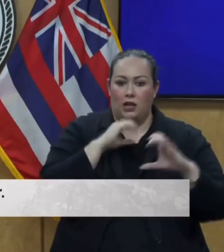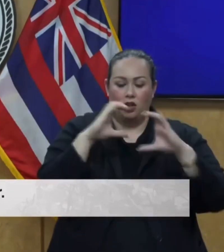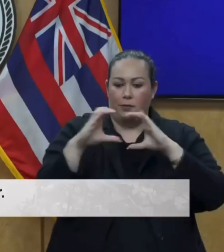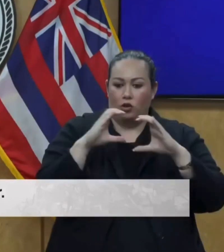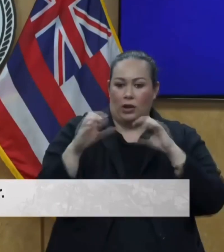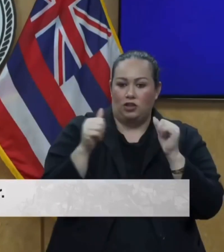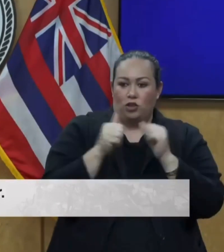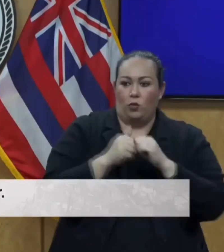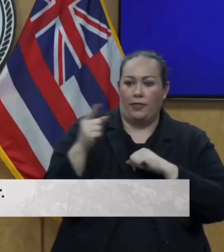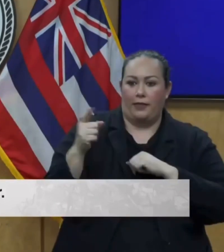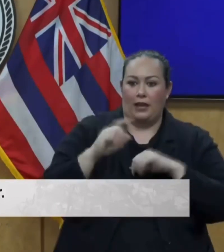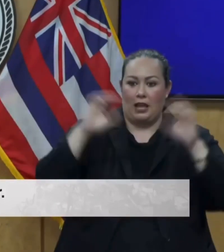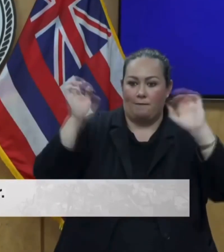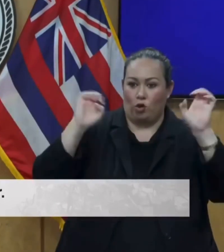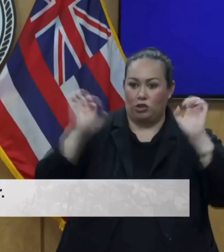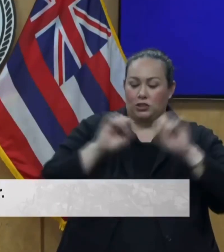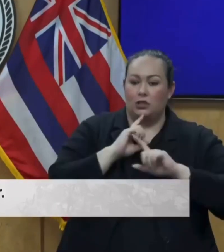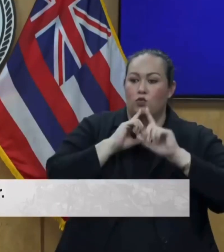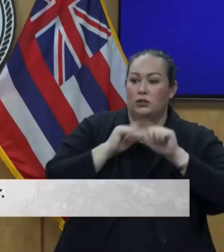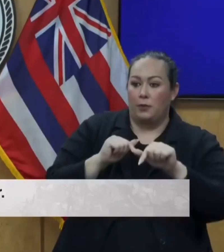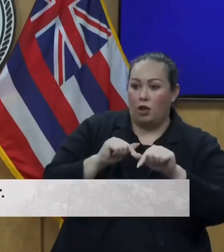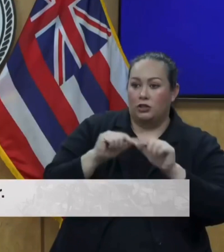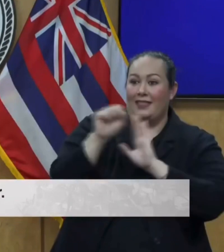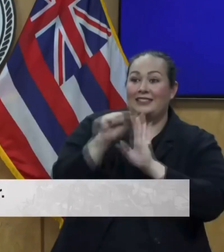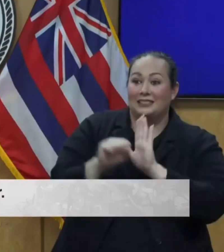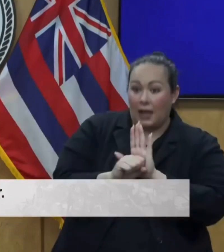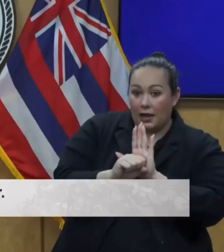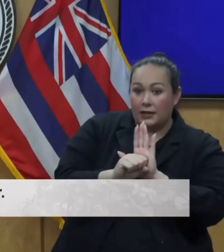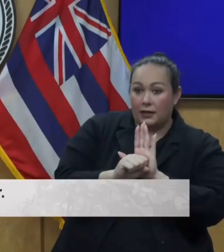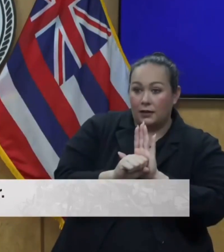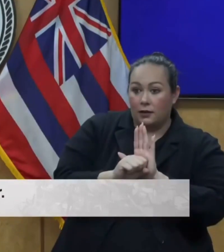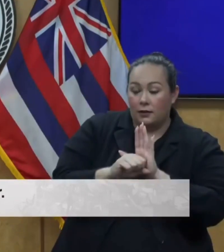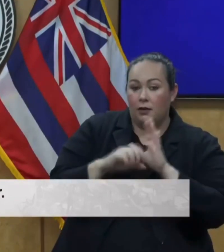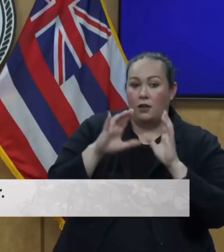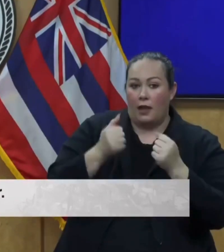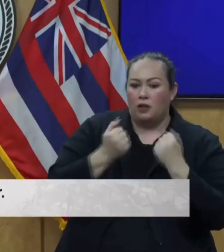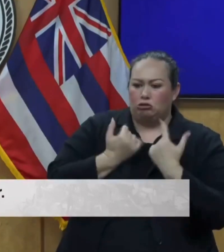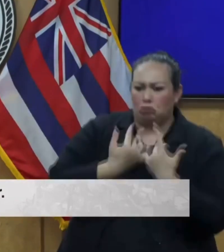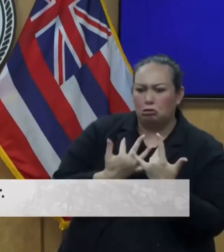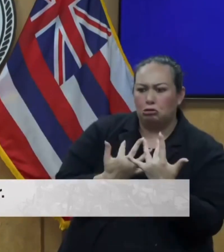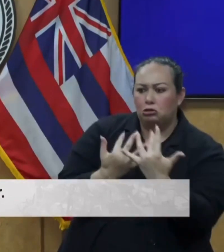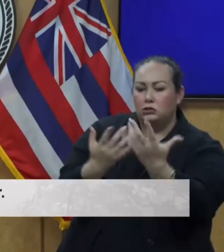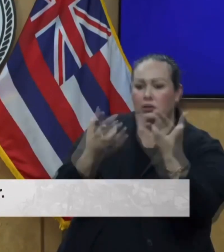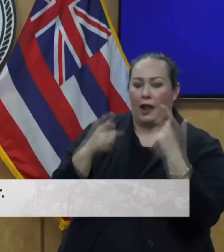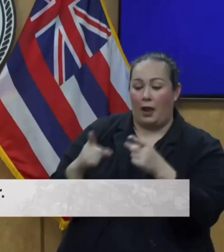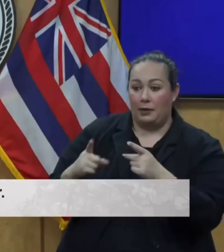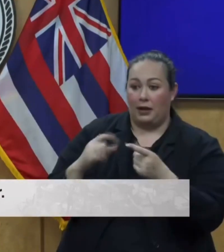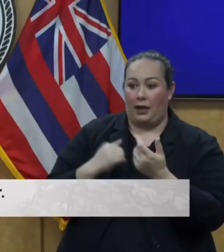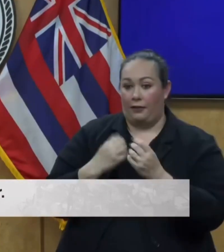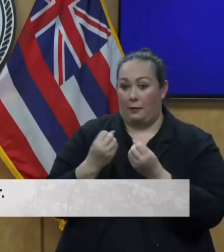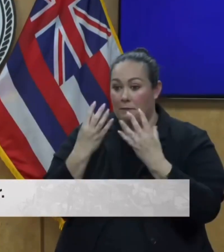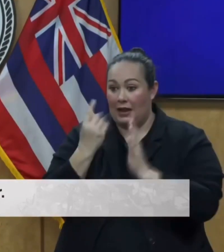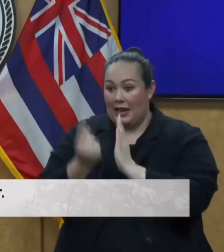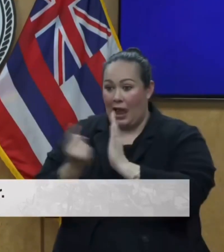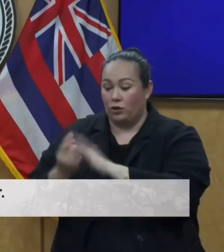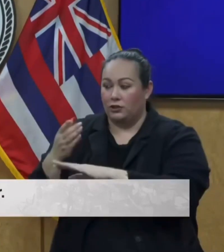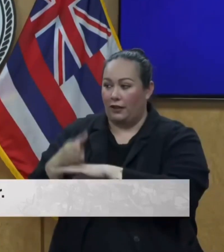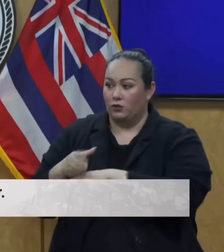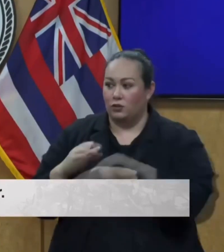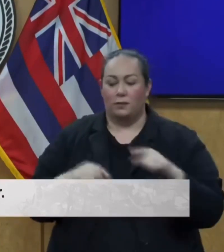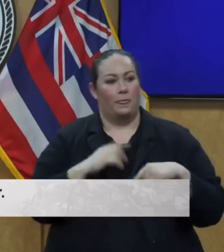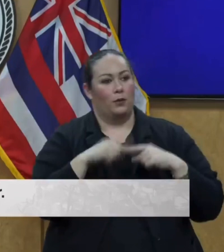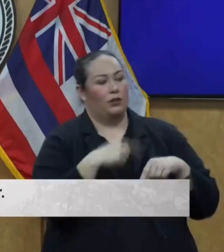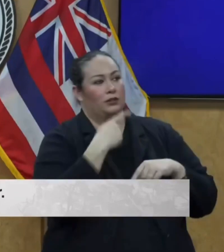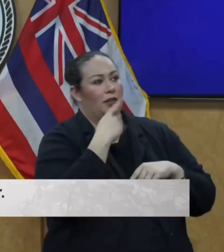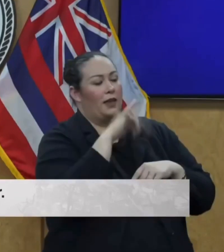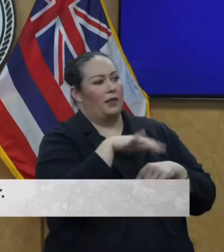with the emergency response, the state, as that fire barrel down and in the many hours afterwards? Well, first of all, when you